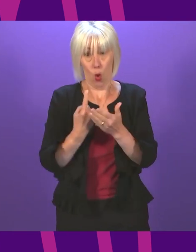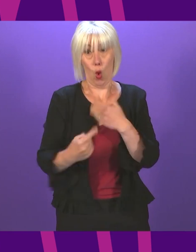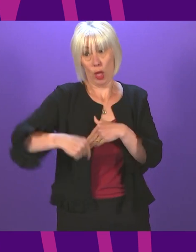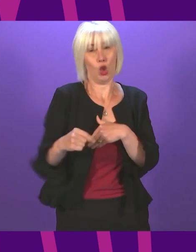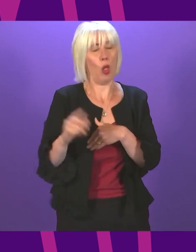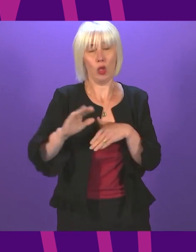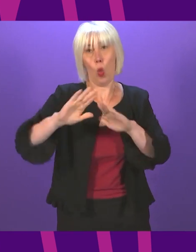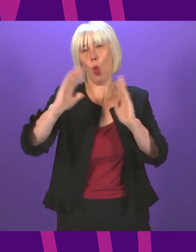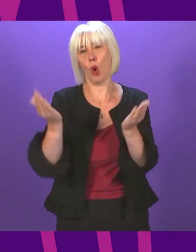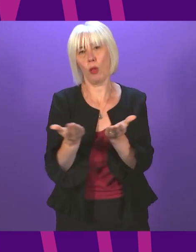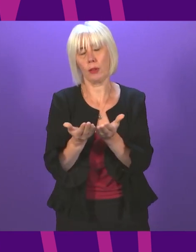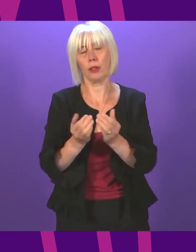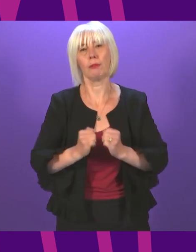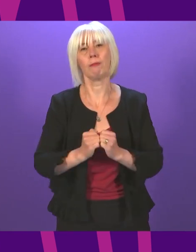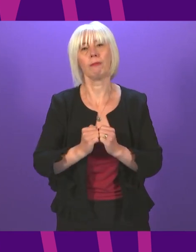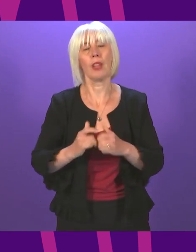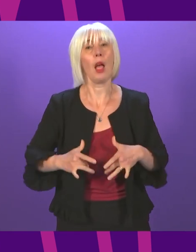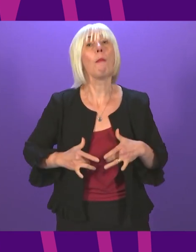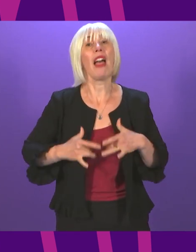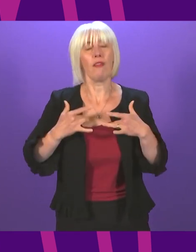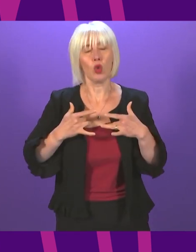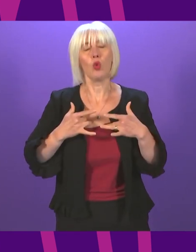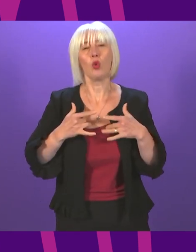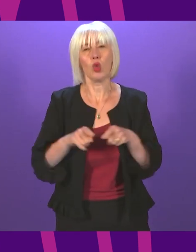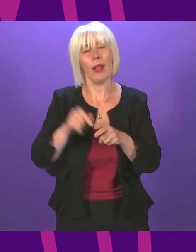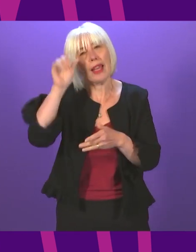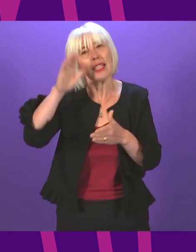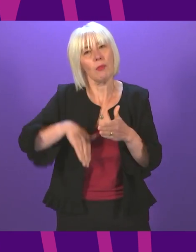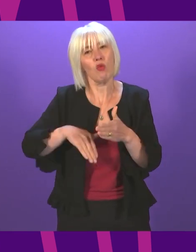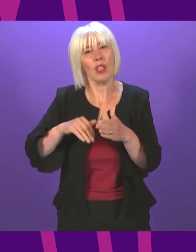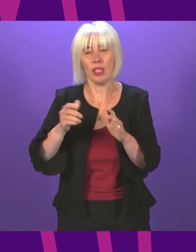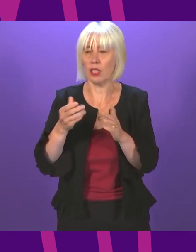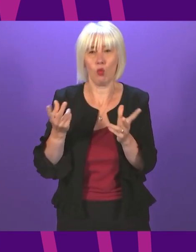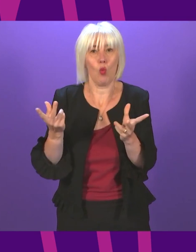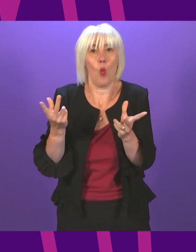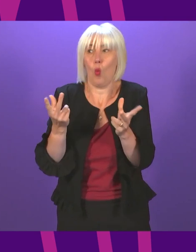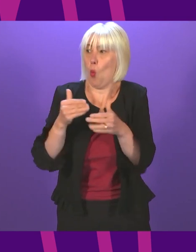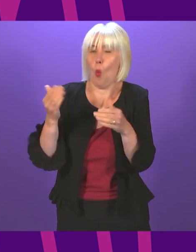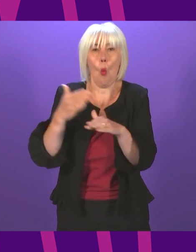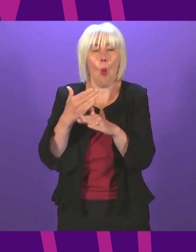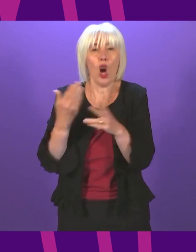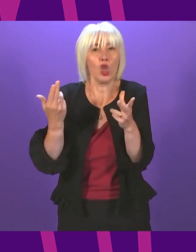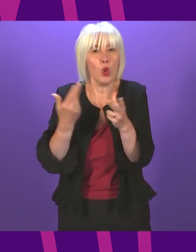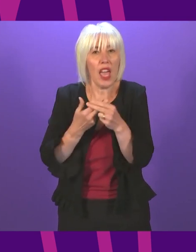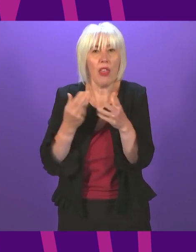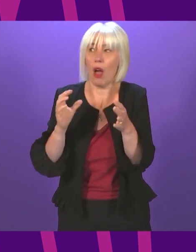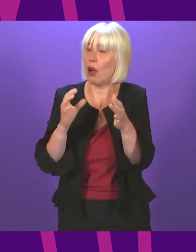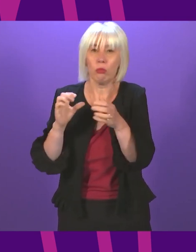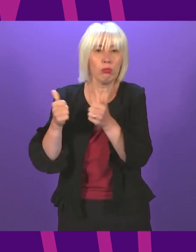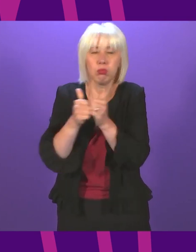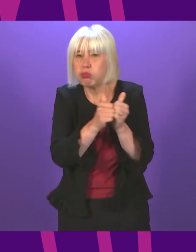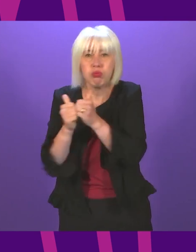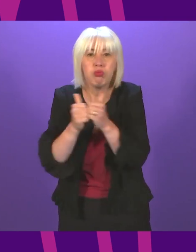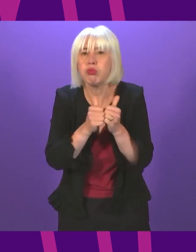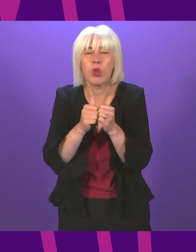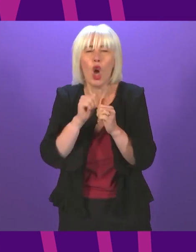And in both my view and in my experience, cooperation and collaboration in place of division and acrimony is